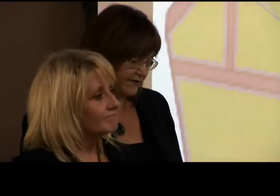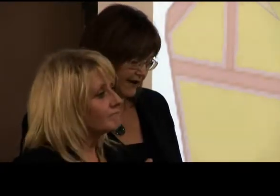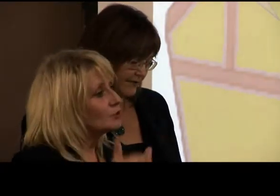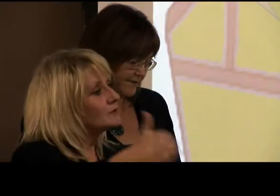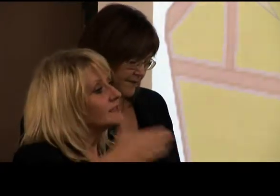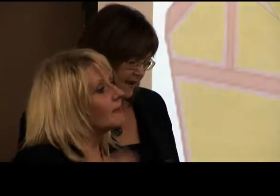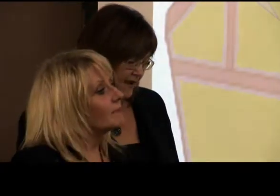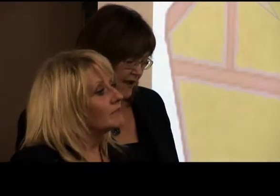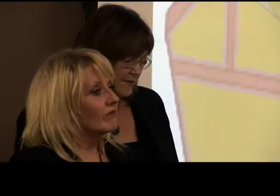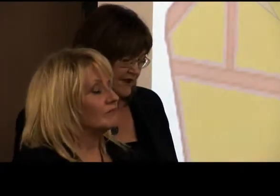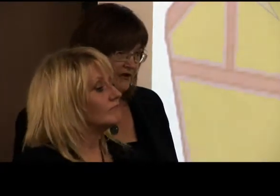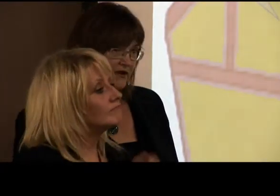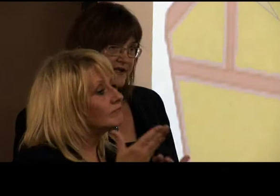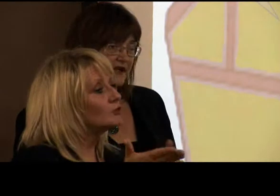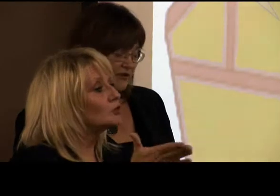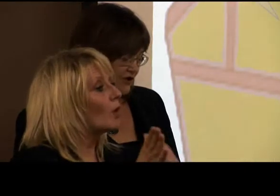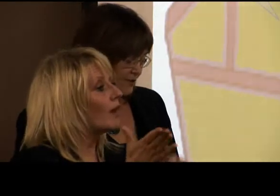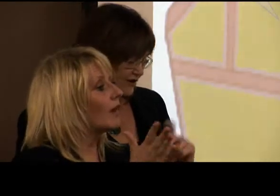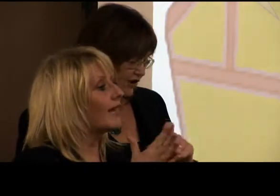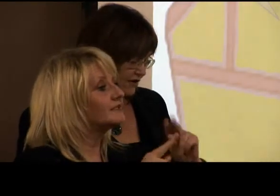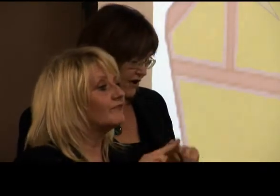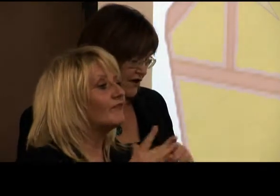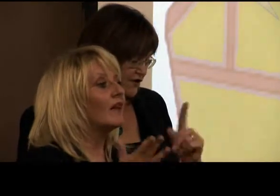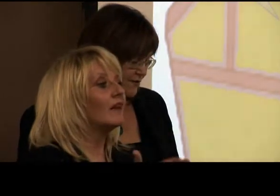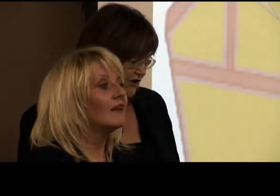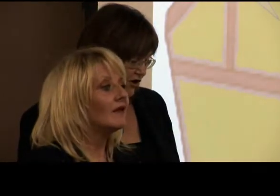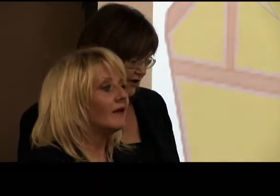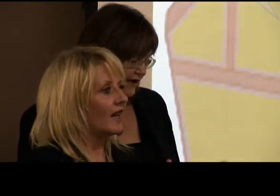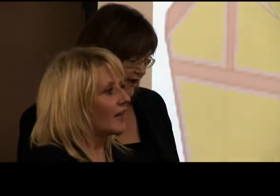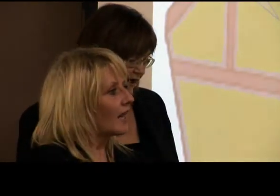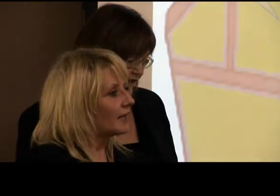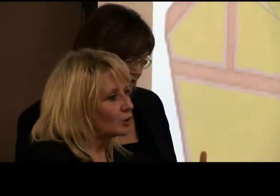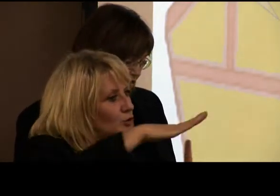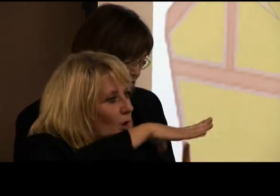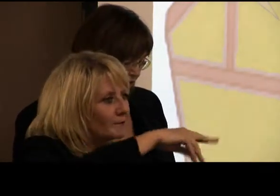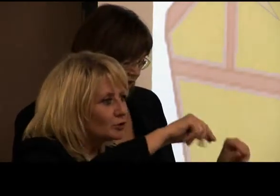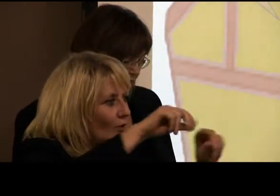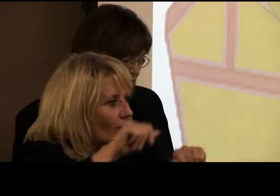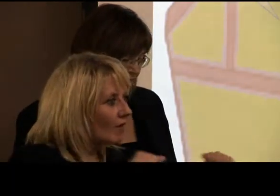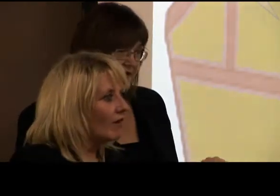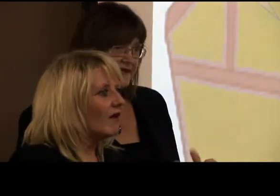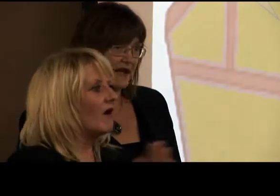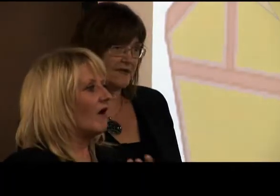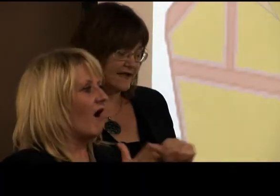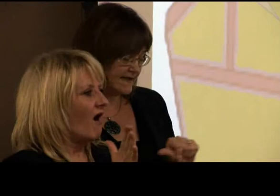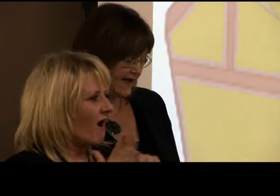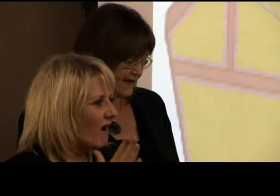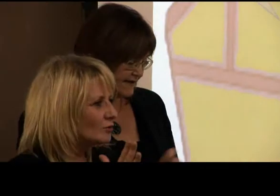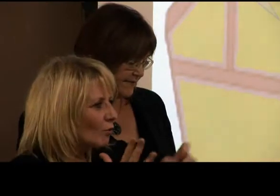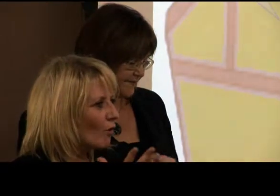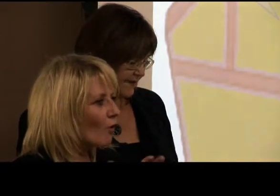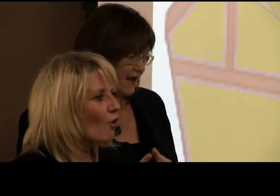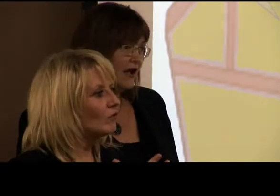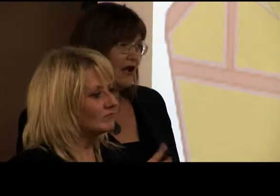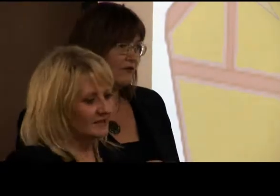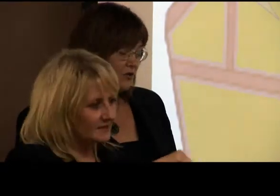to landfill. Materials include topsoil, subsoil, hardcork, pavement slabs and sand.